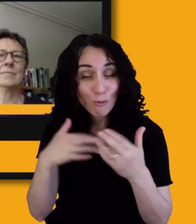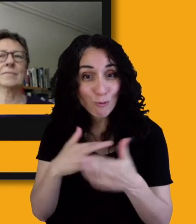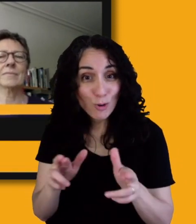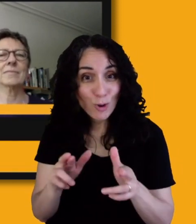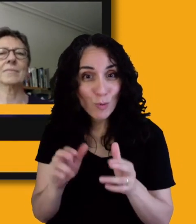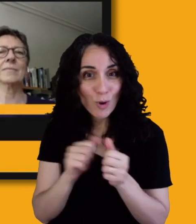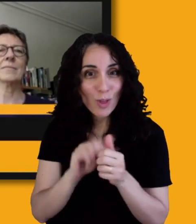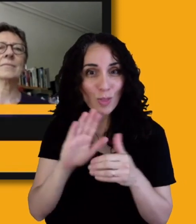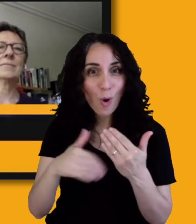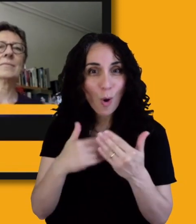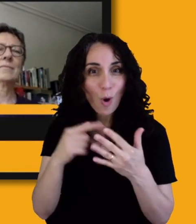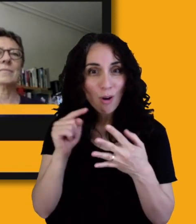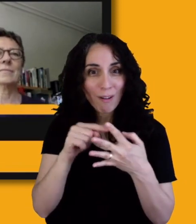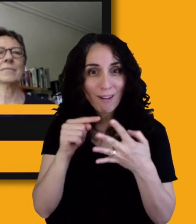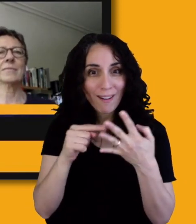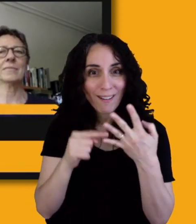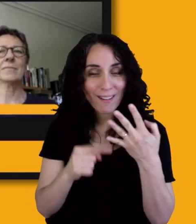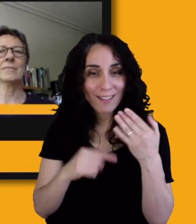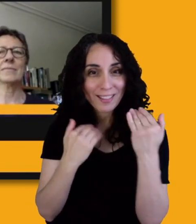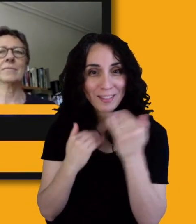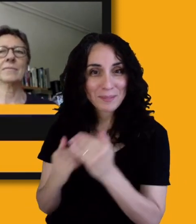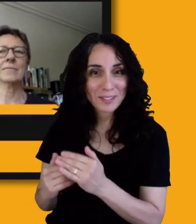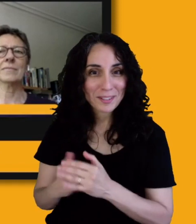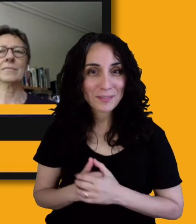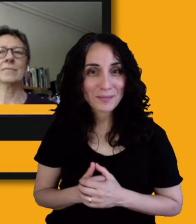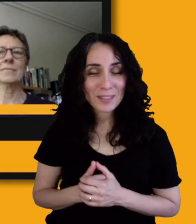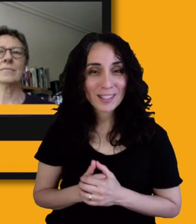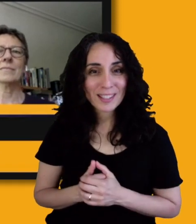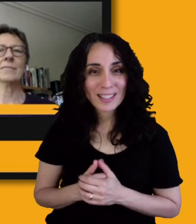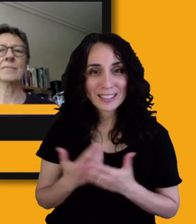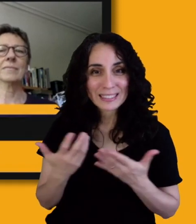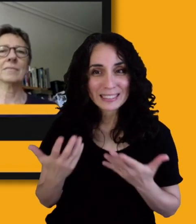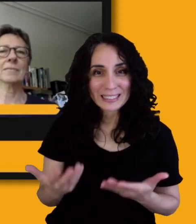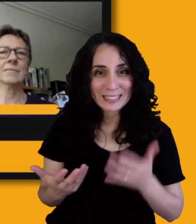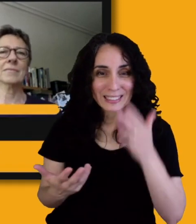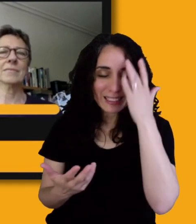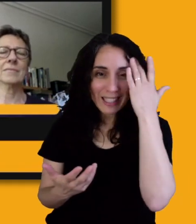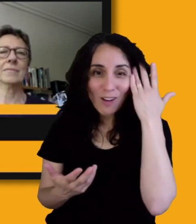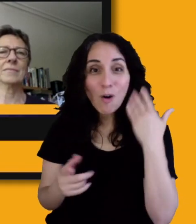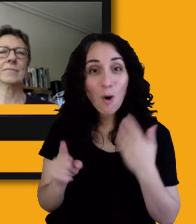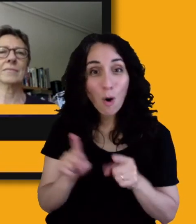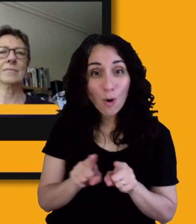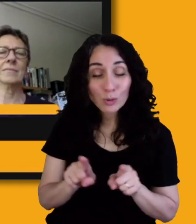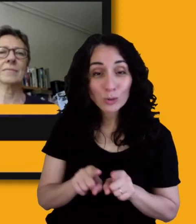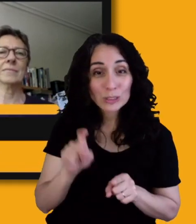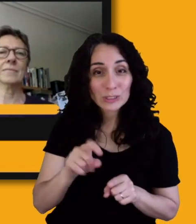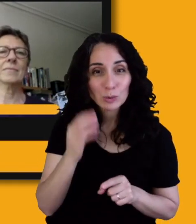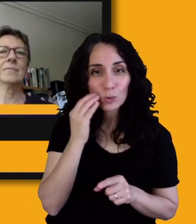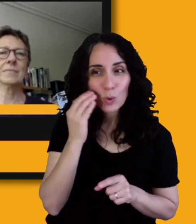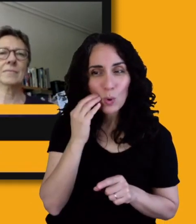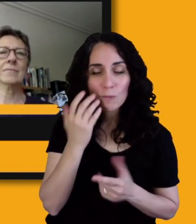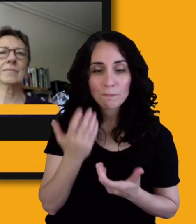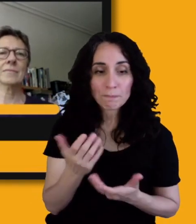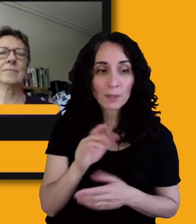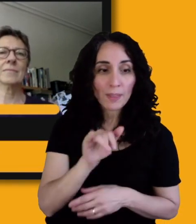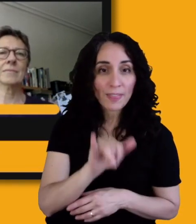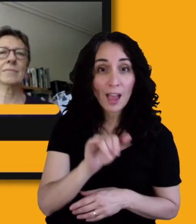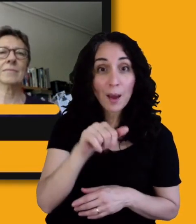those parameters. And to know exactly where is this, how far is the supermarket from my apartment?